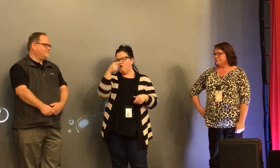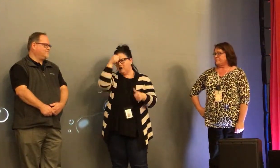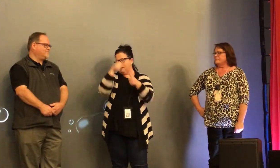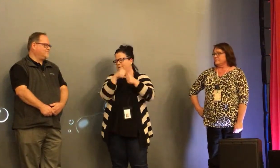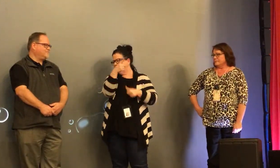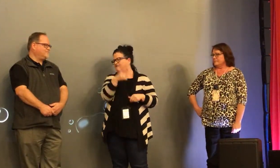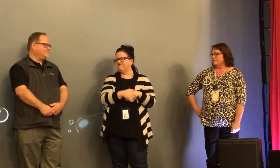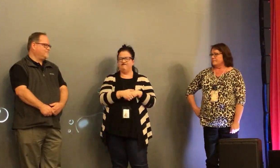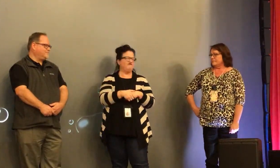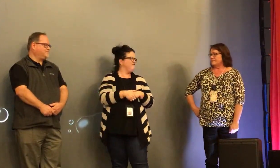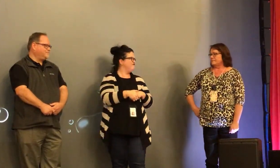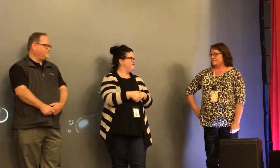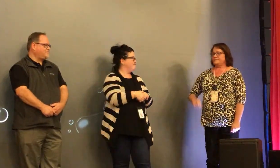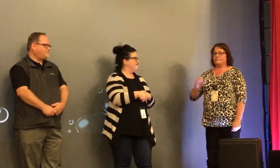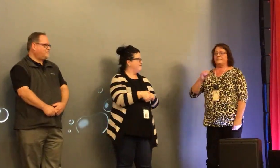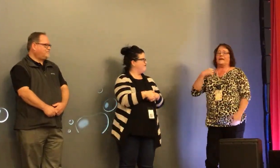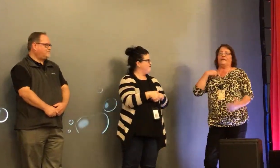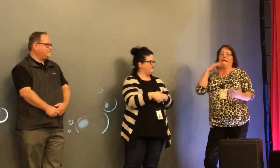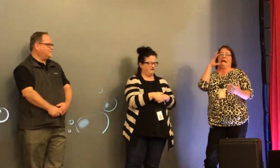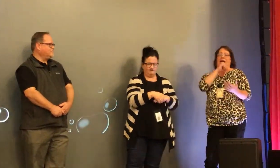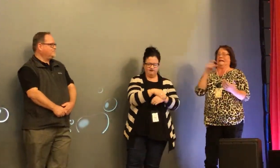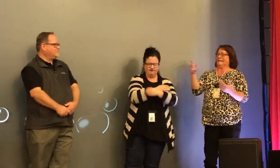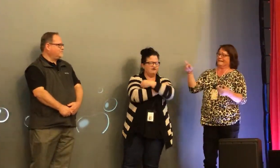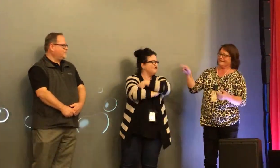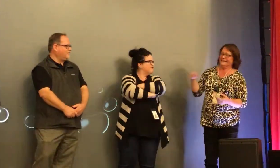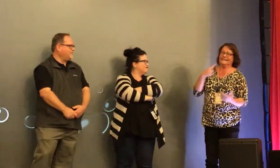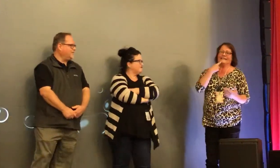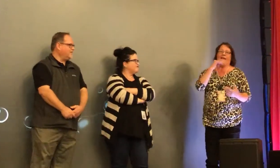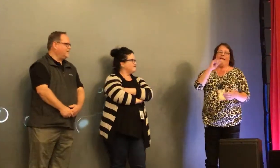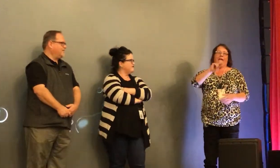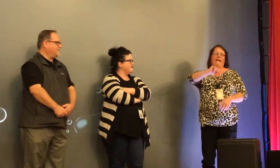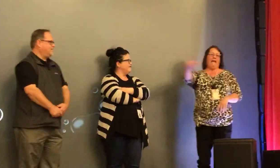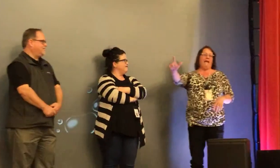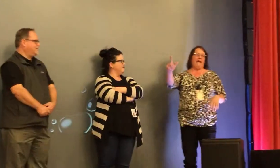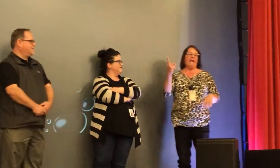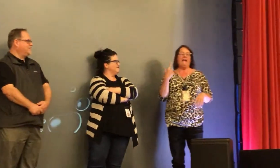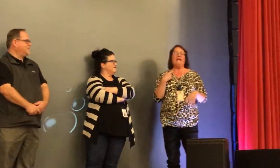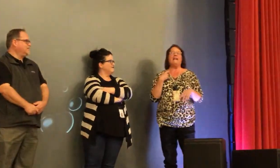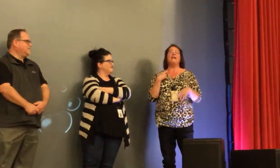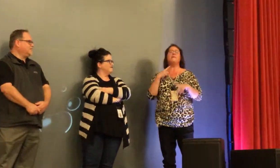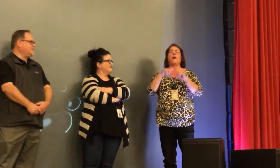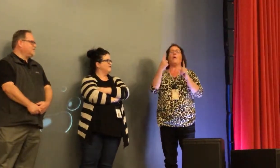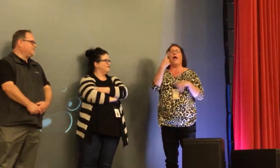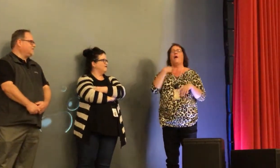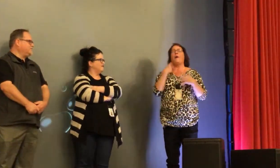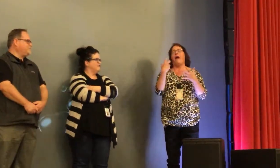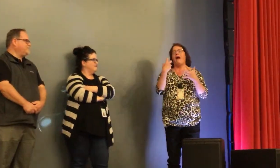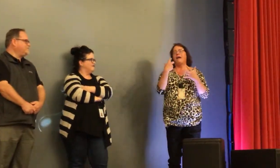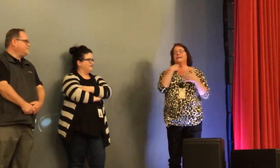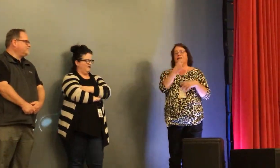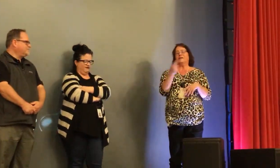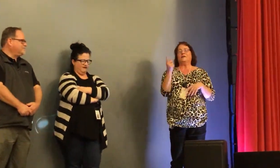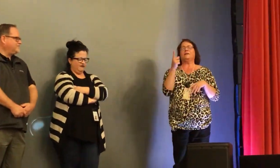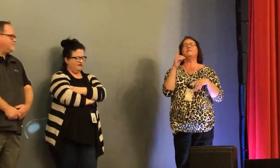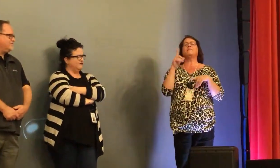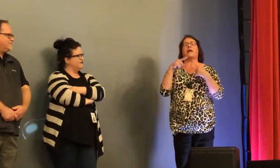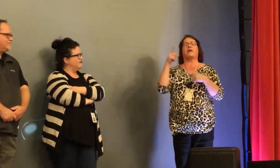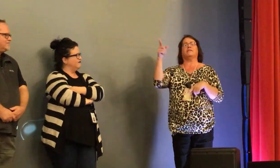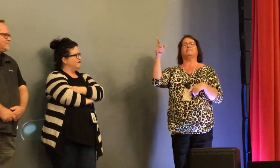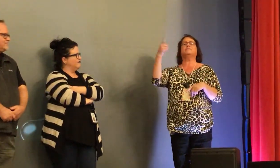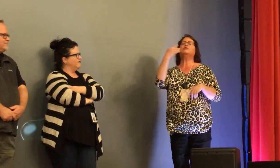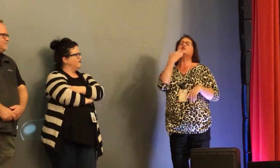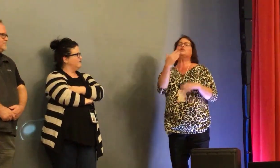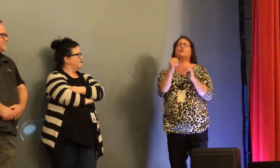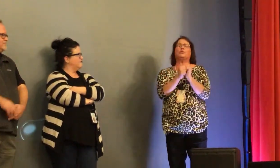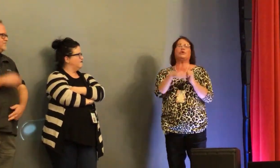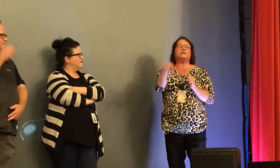and that spirit will always live on here we will always remember him everyone else has